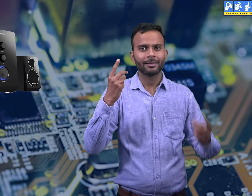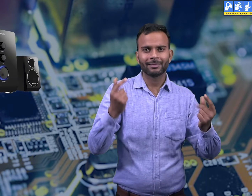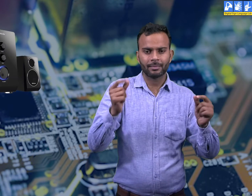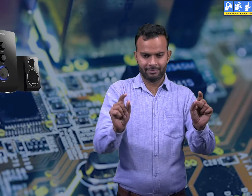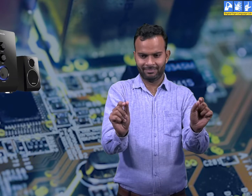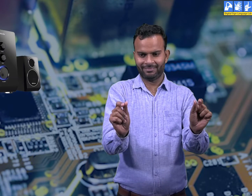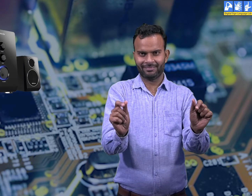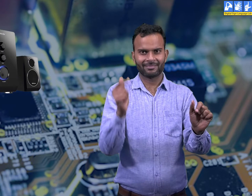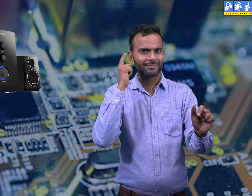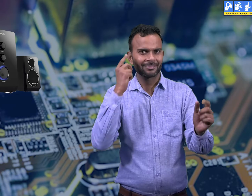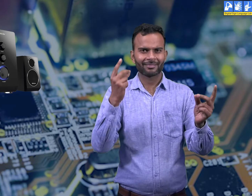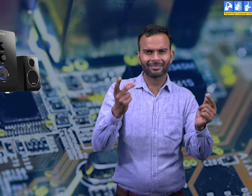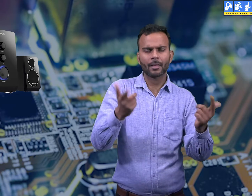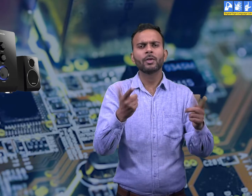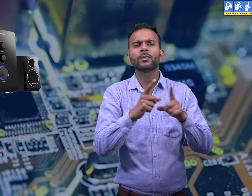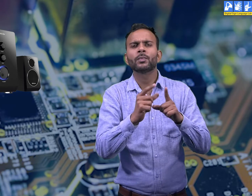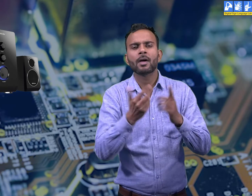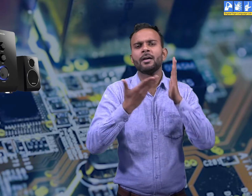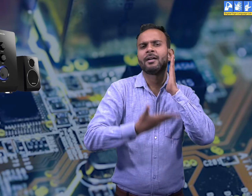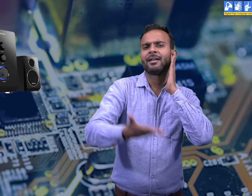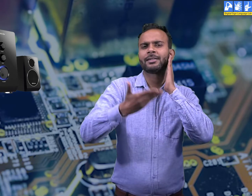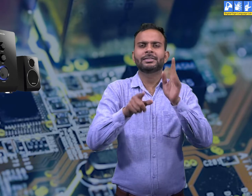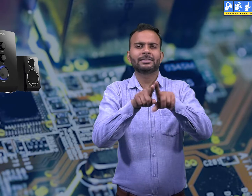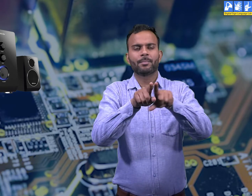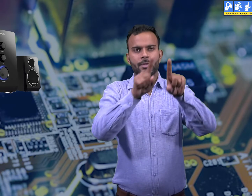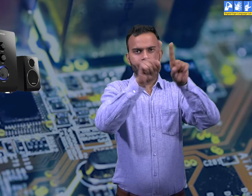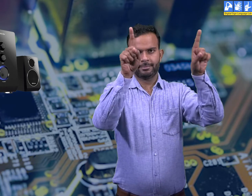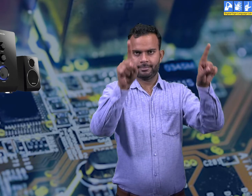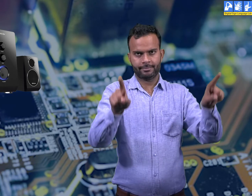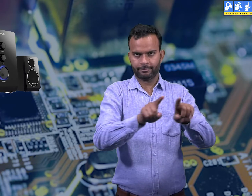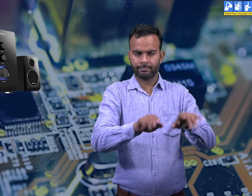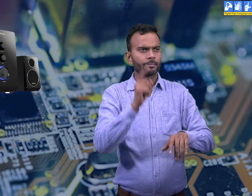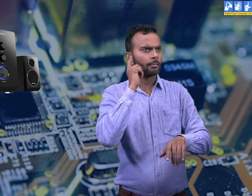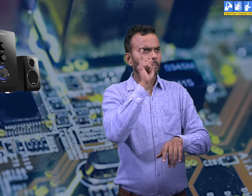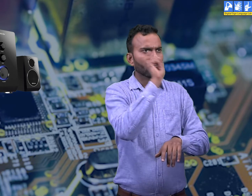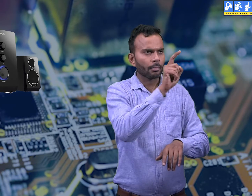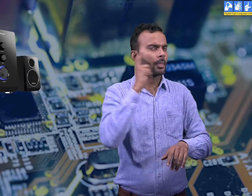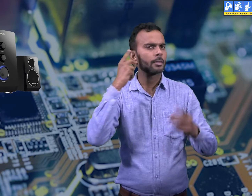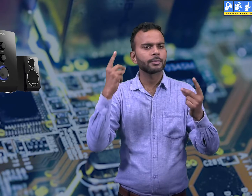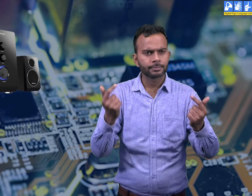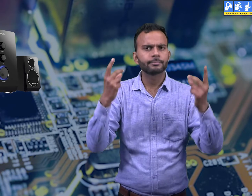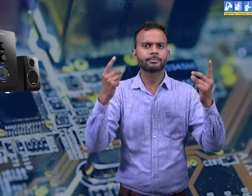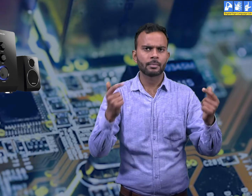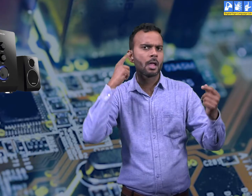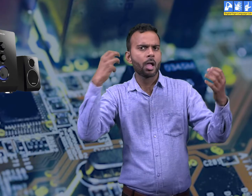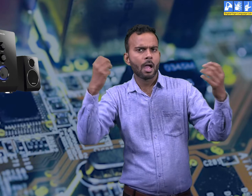Speakers Speakers Speakers are audio output devices. These